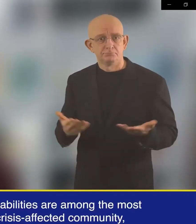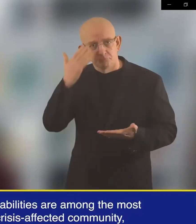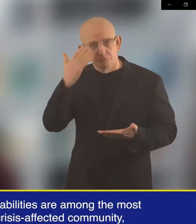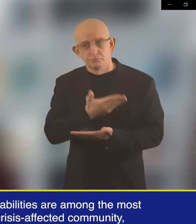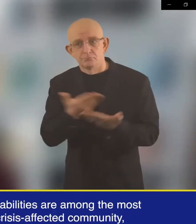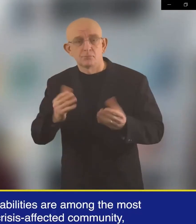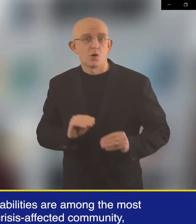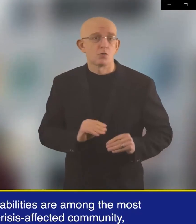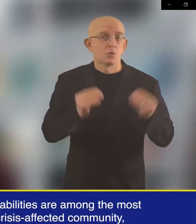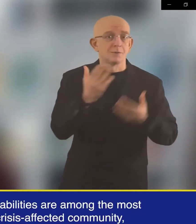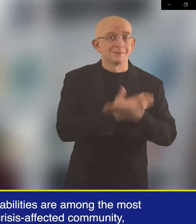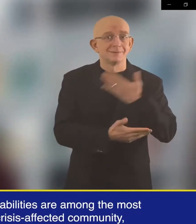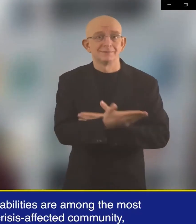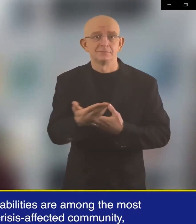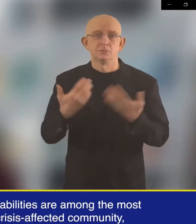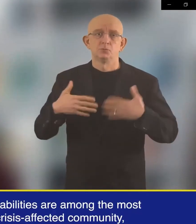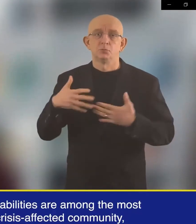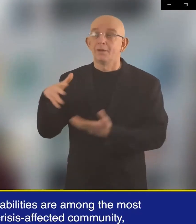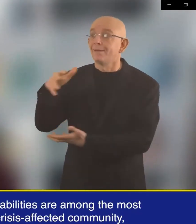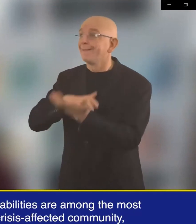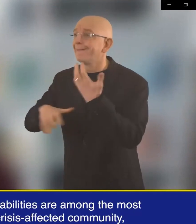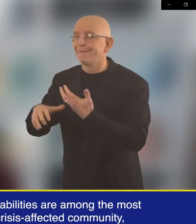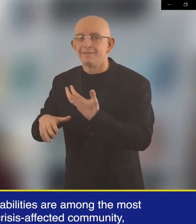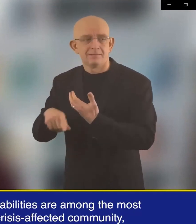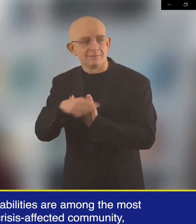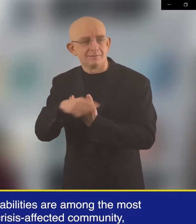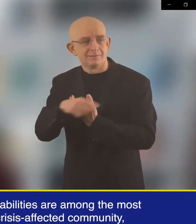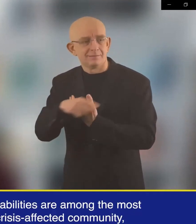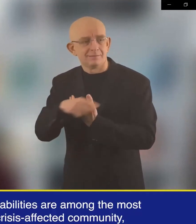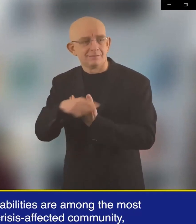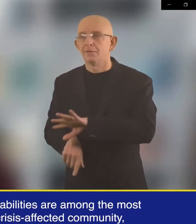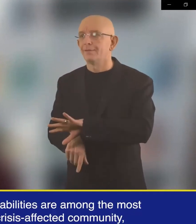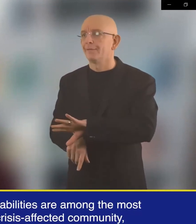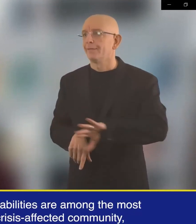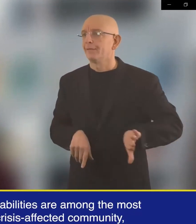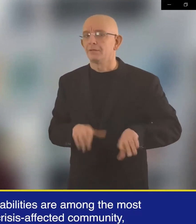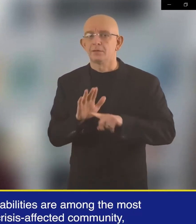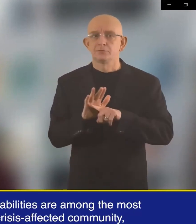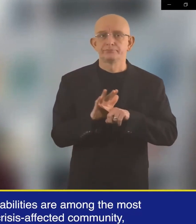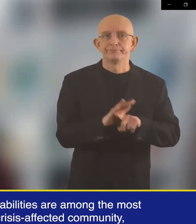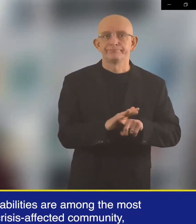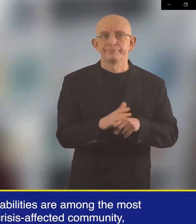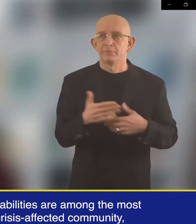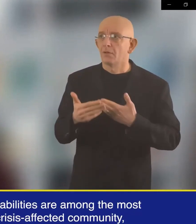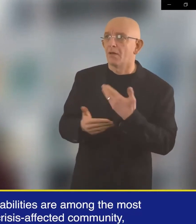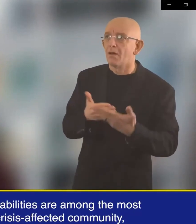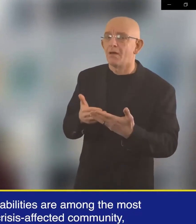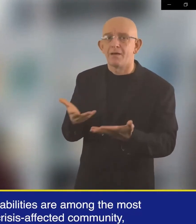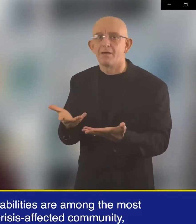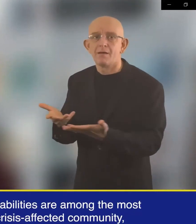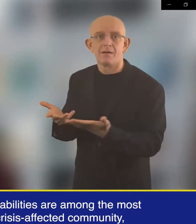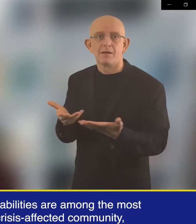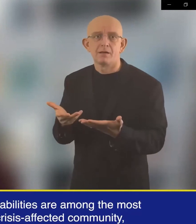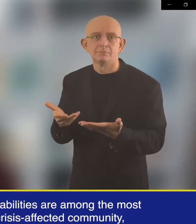we acknowledge that youth with disabilities are among the most marginalized groups within any